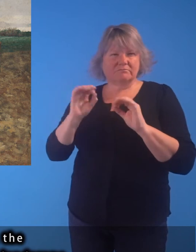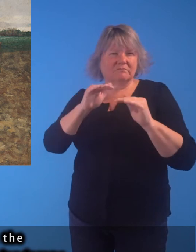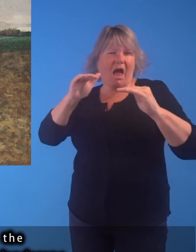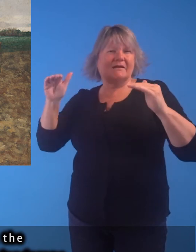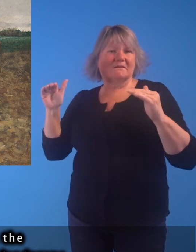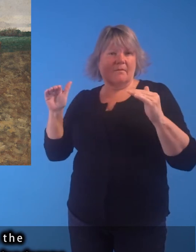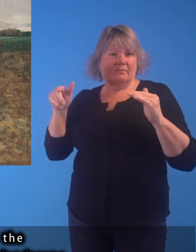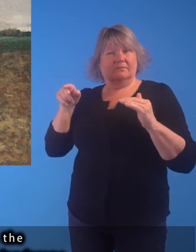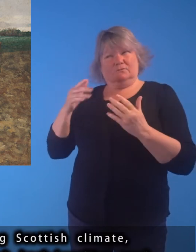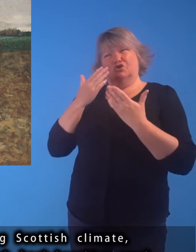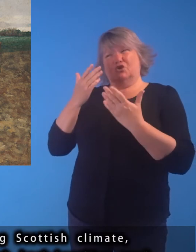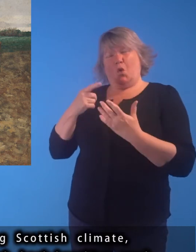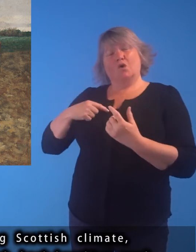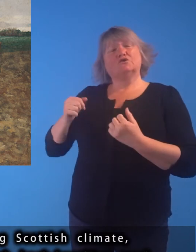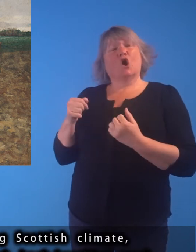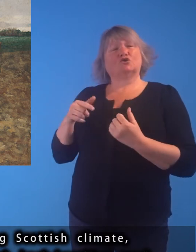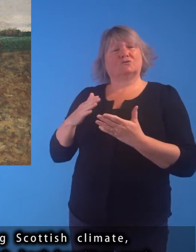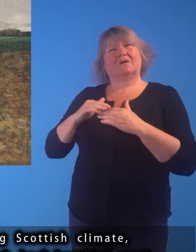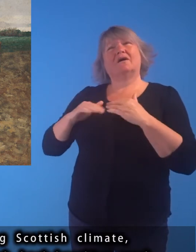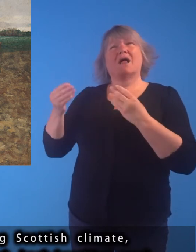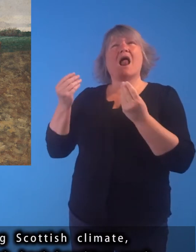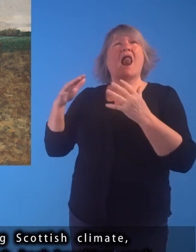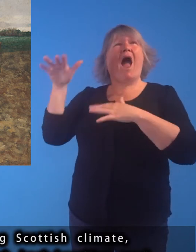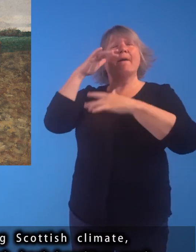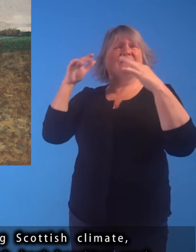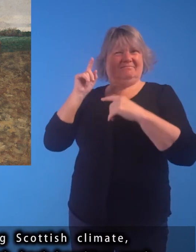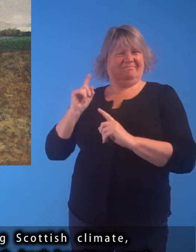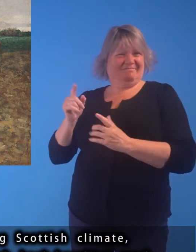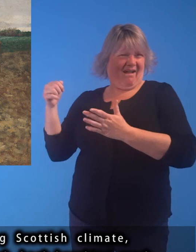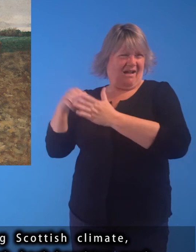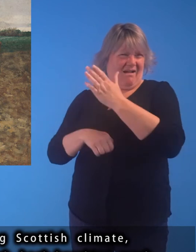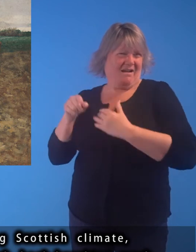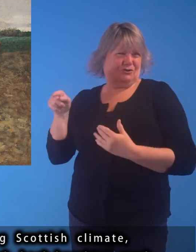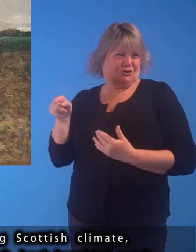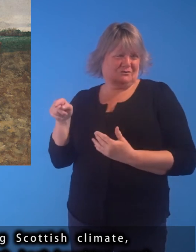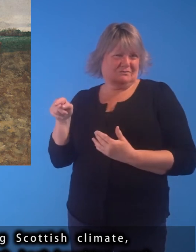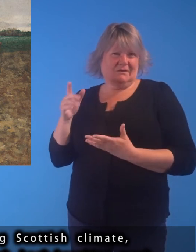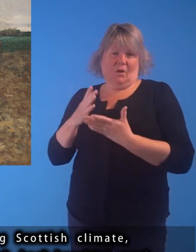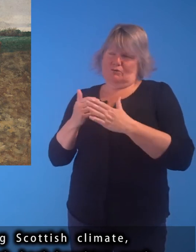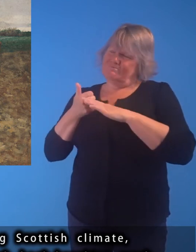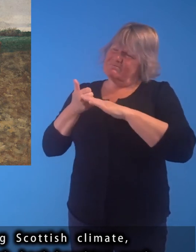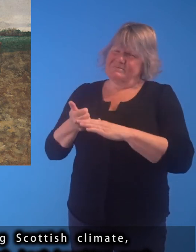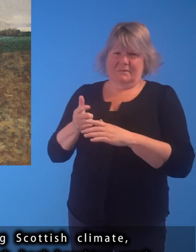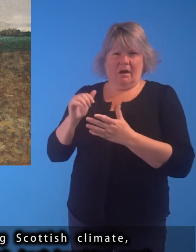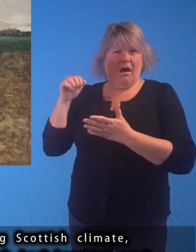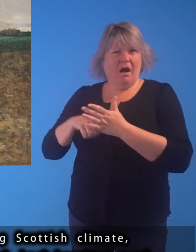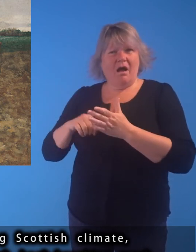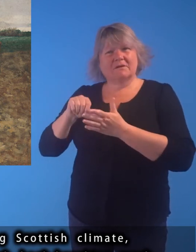flat, featureless landscape all helped to convey the unforgiving Scottish climate, while reinforcing the